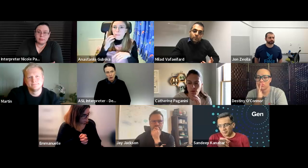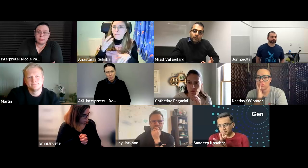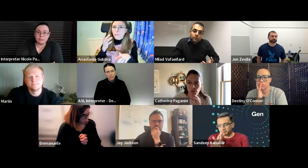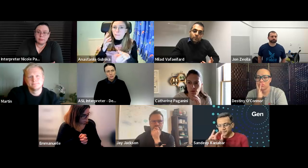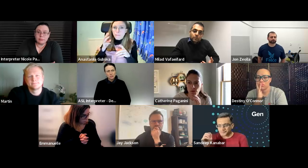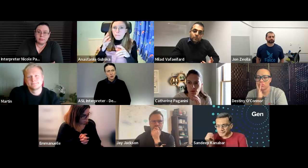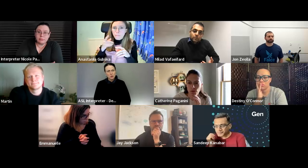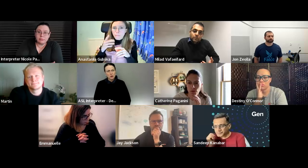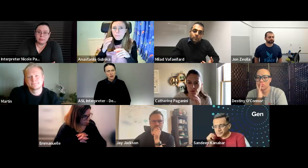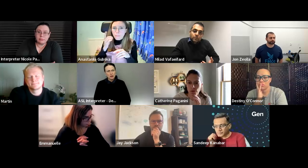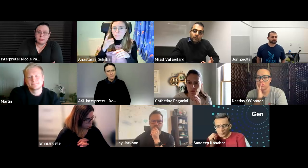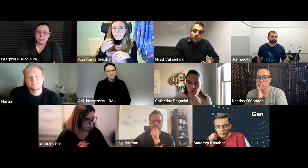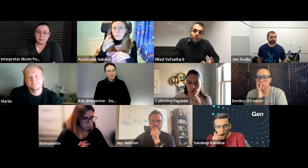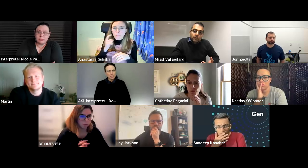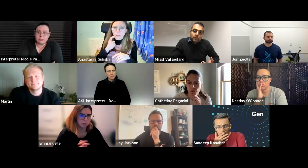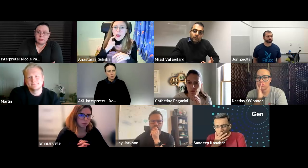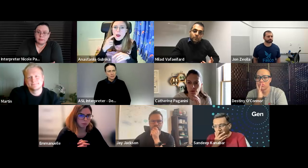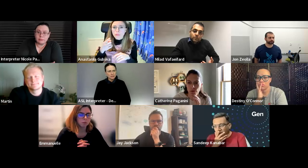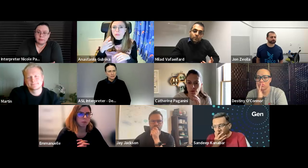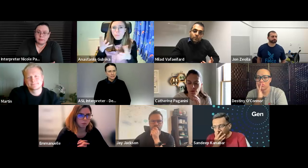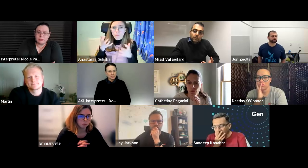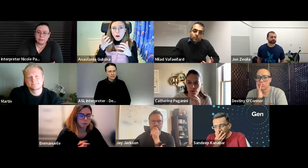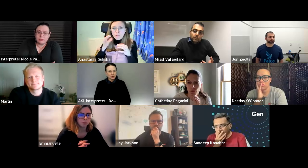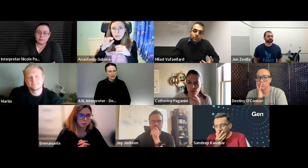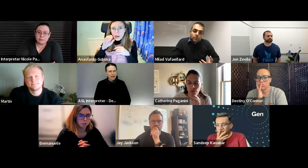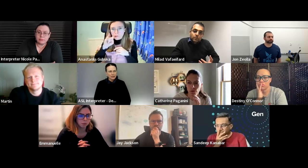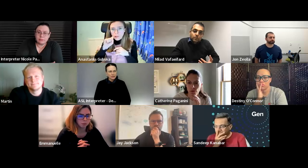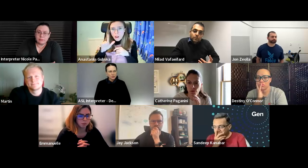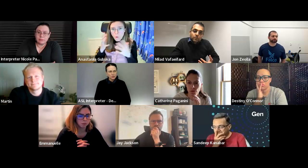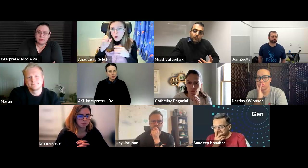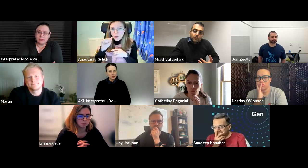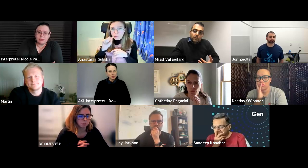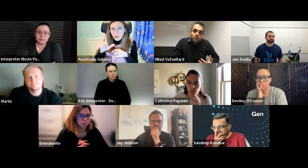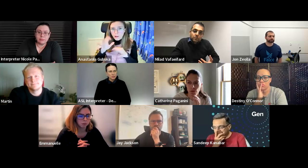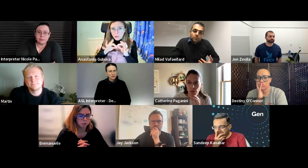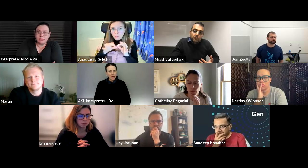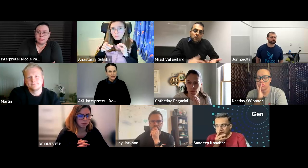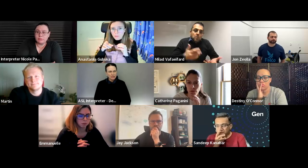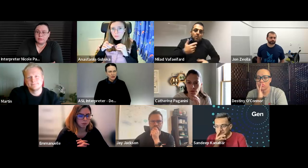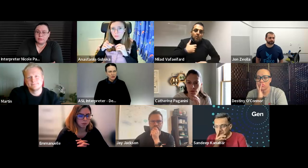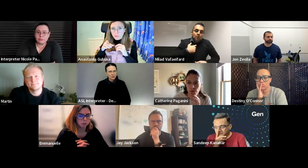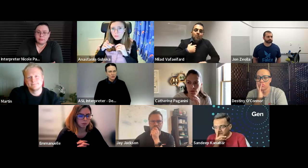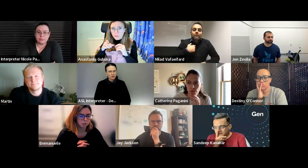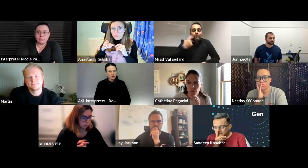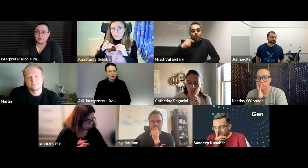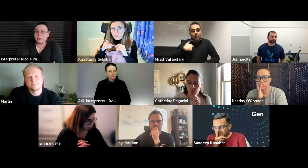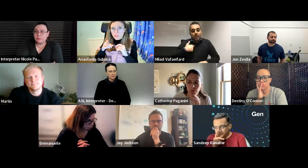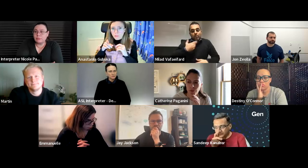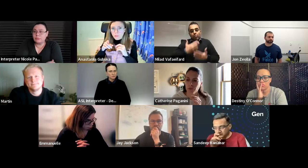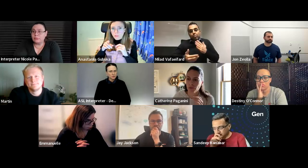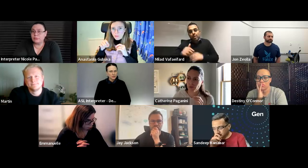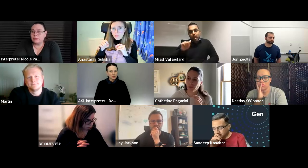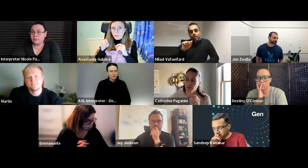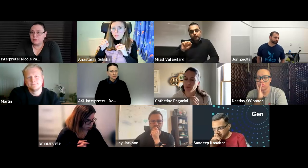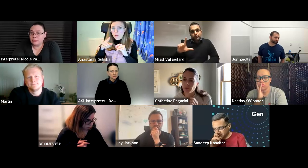as well so um i don't know what destiny or milad what your experience would be with isl or um